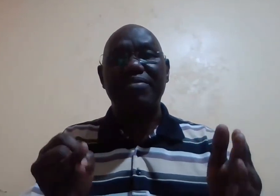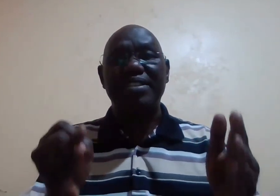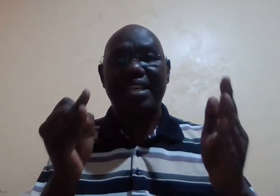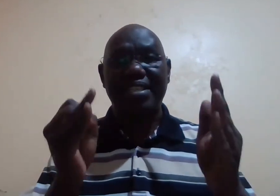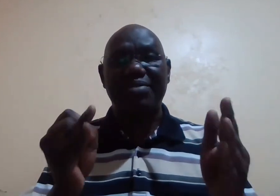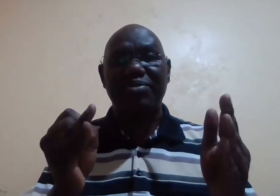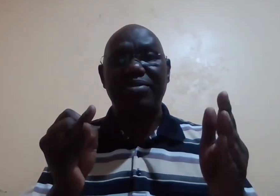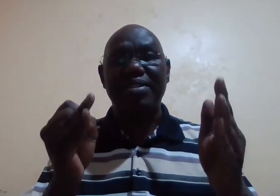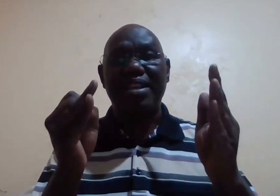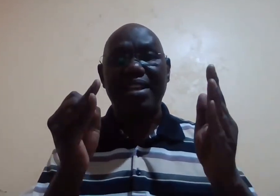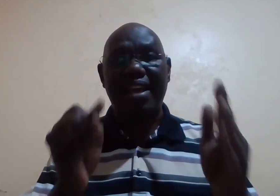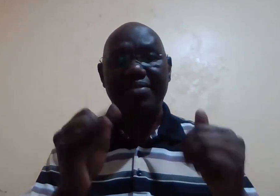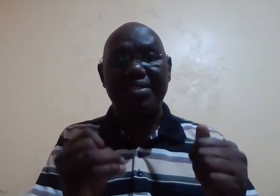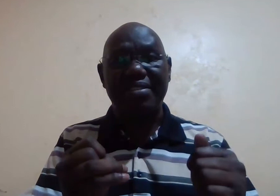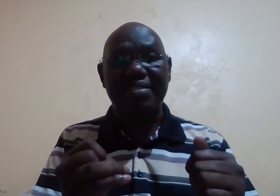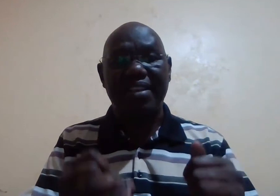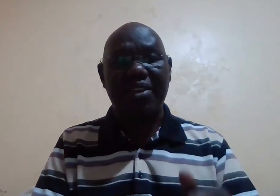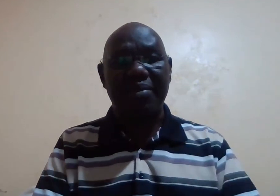successful lives thank you